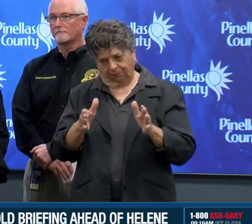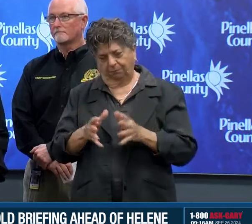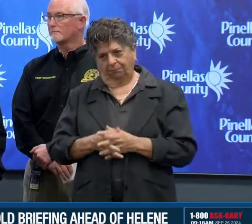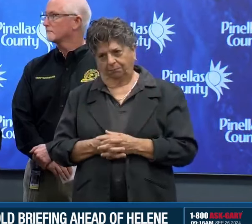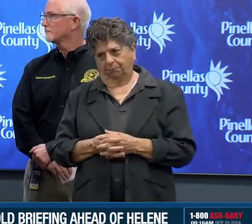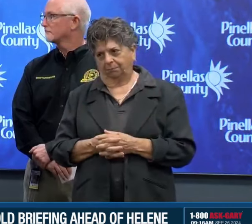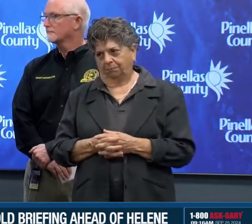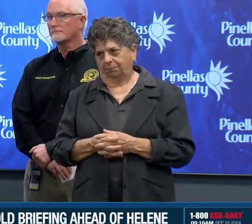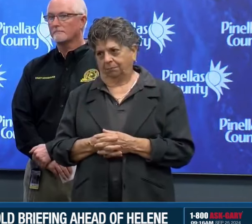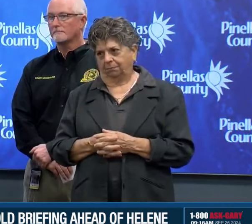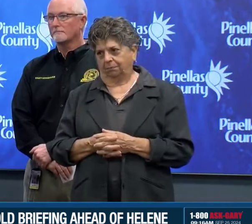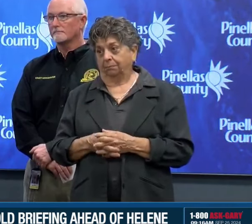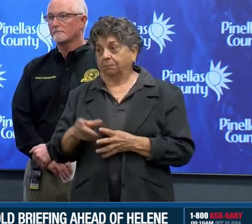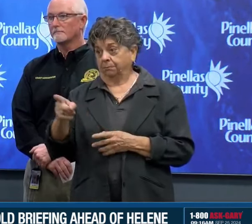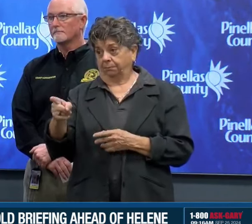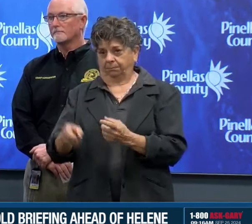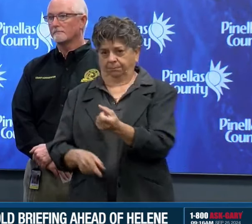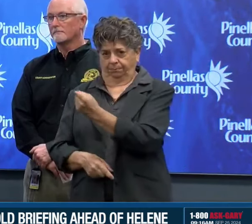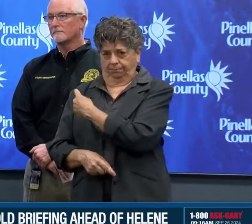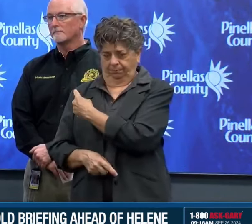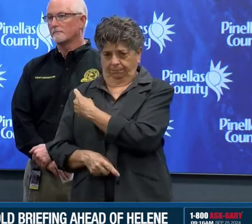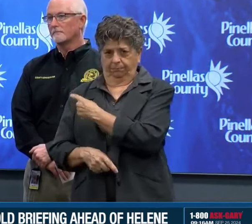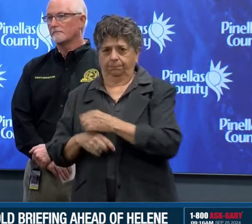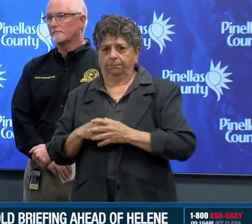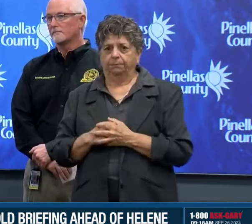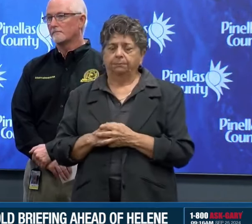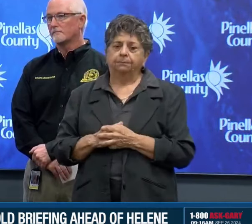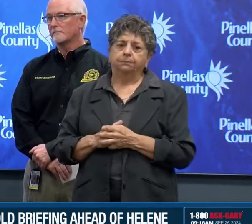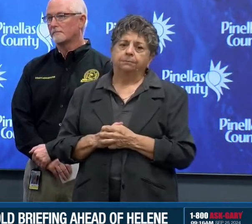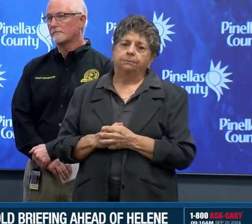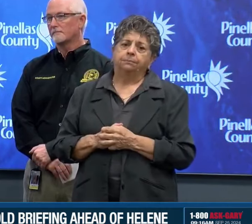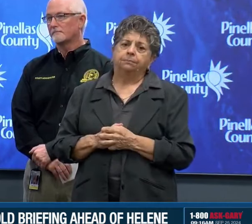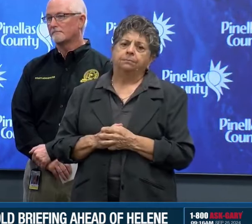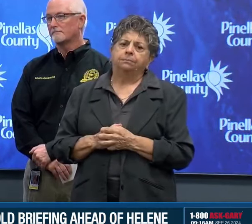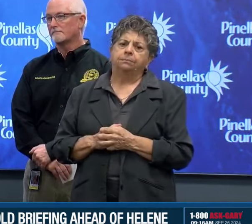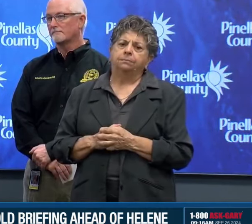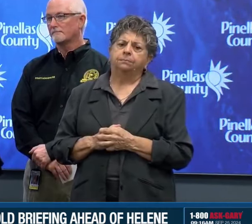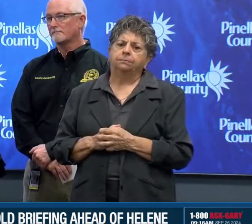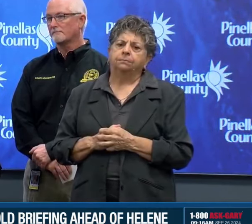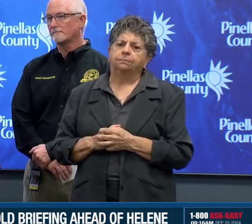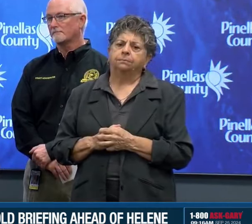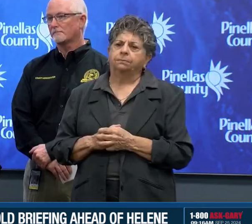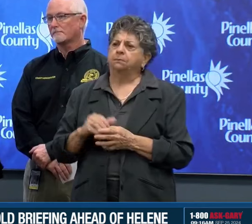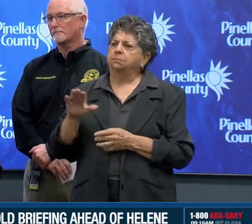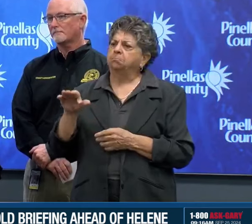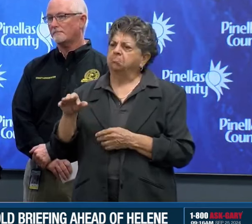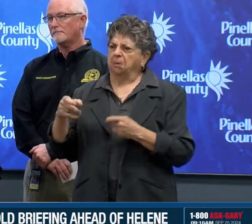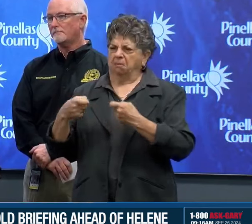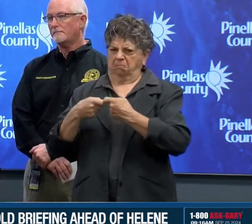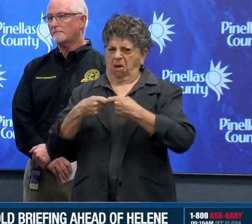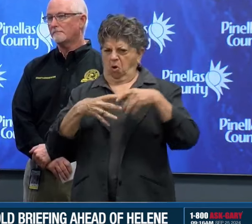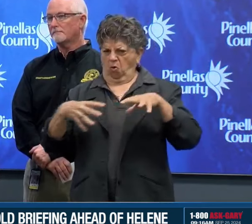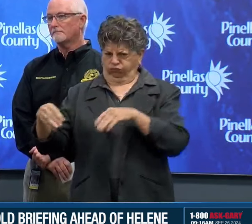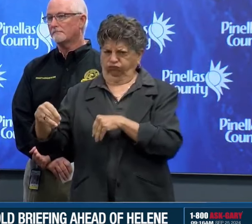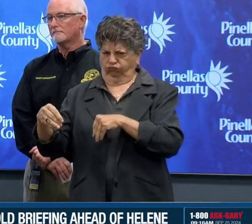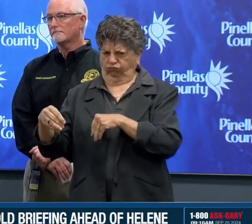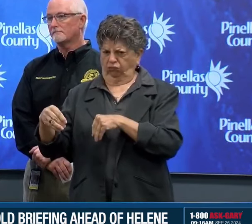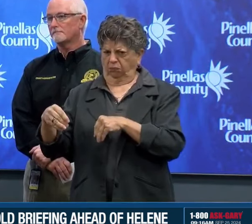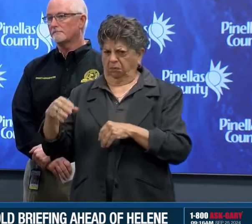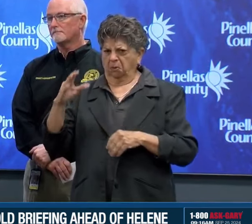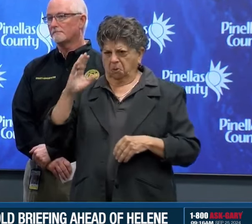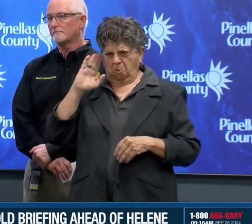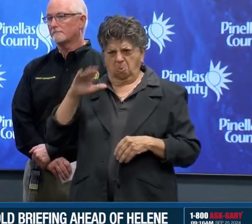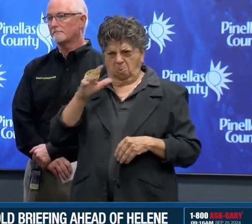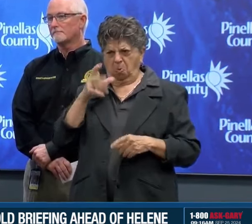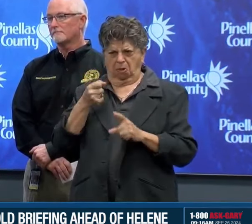Channel 10? Yeah. We talked about widespread power outages, right? Because that's probably going to be one of the major impacts. We're going to see,